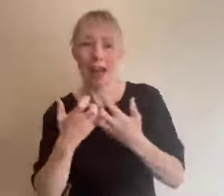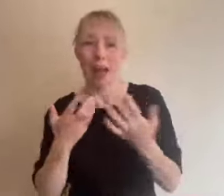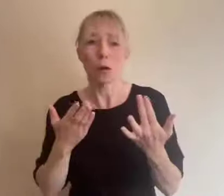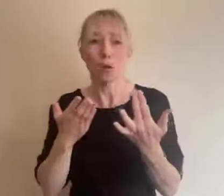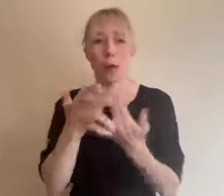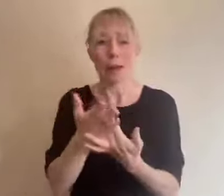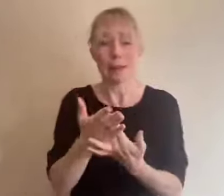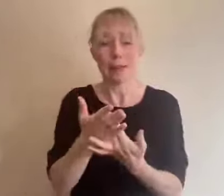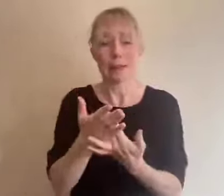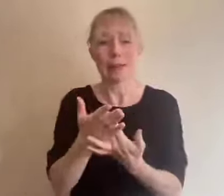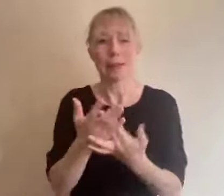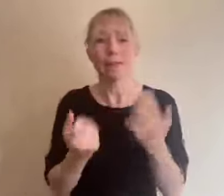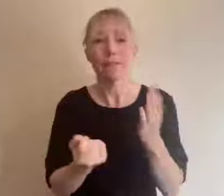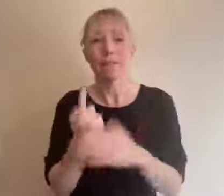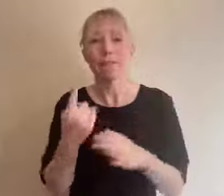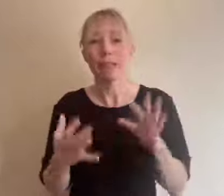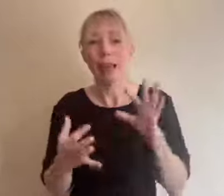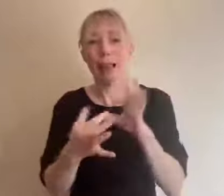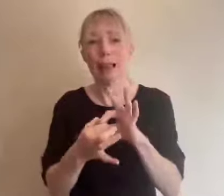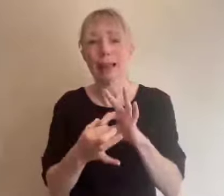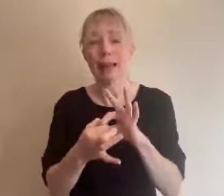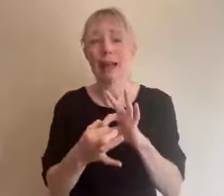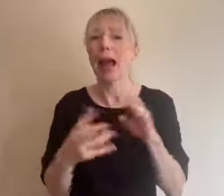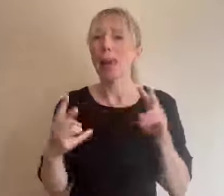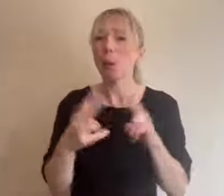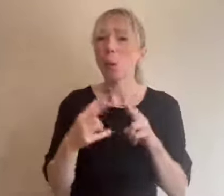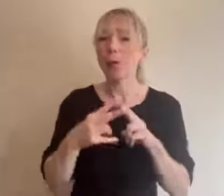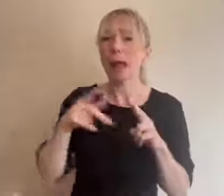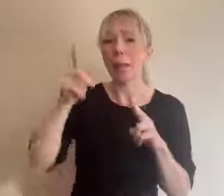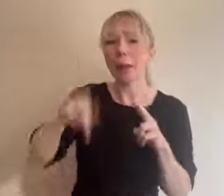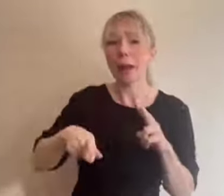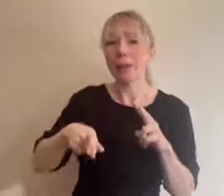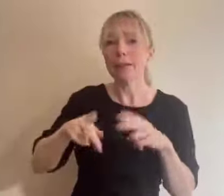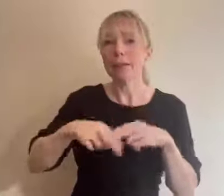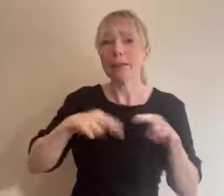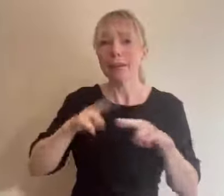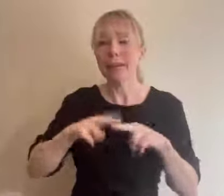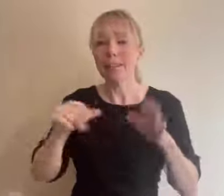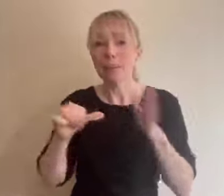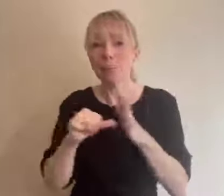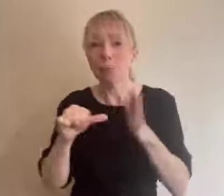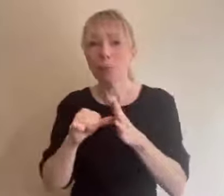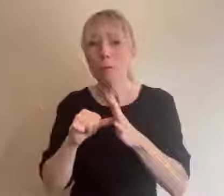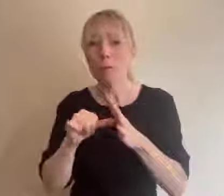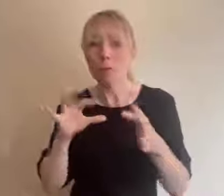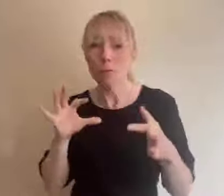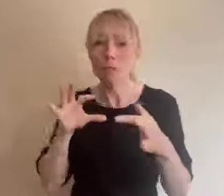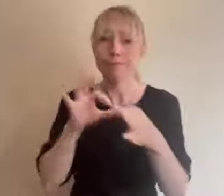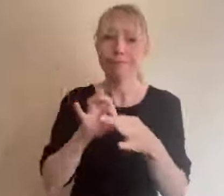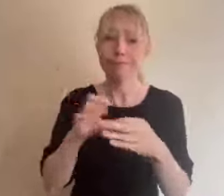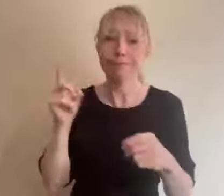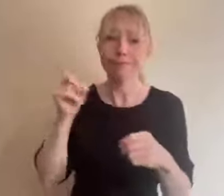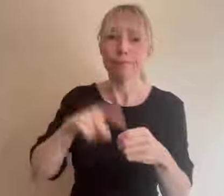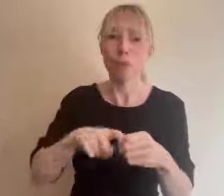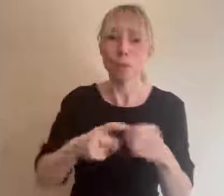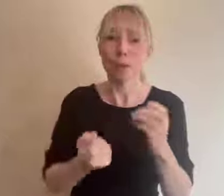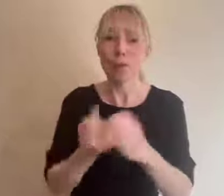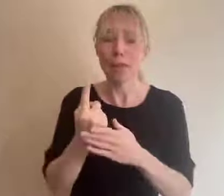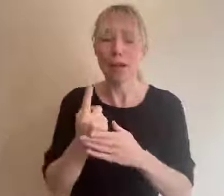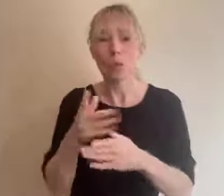and a contact for the event in case of issues accessing the event all information and instructions should